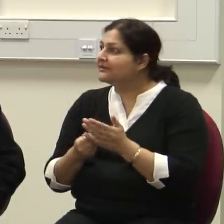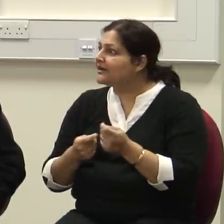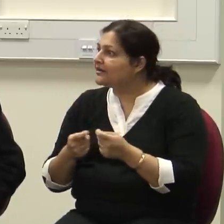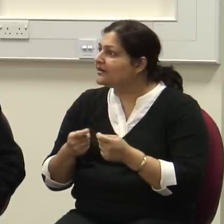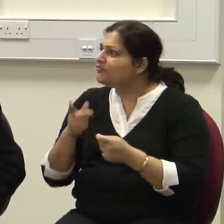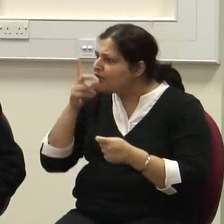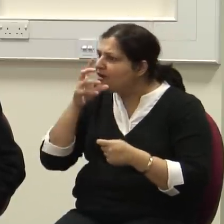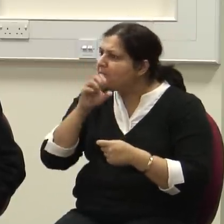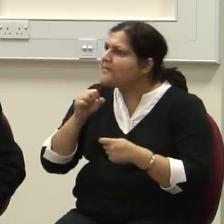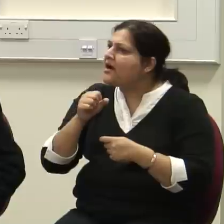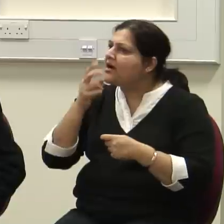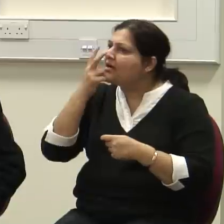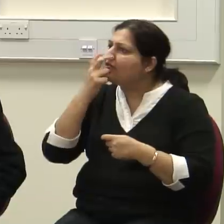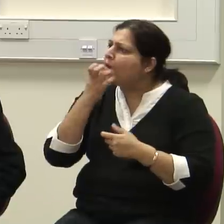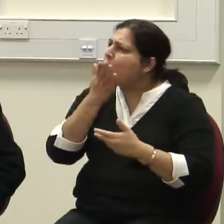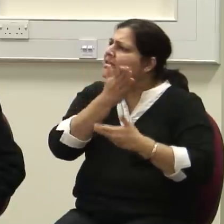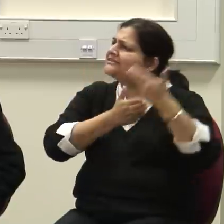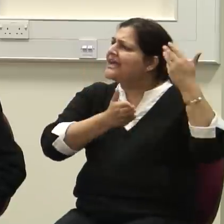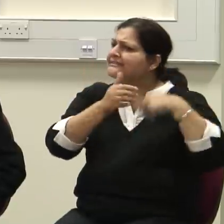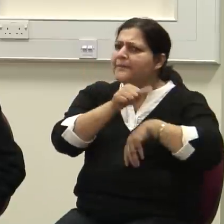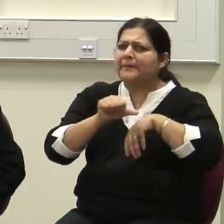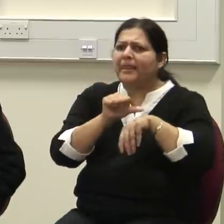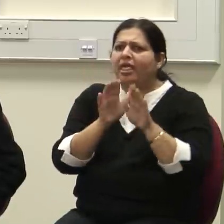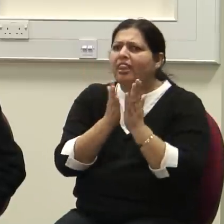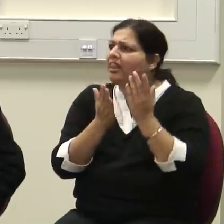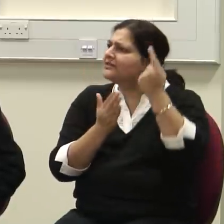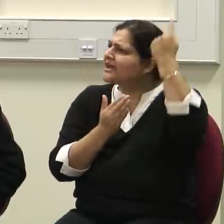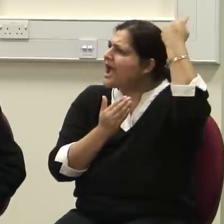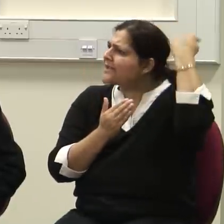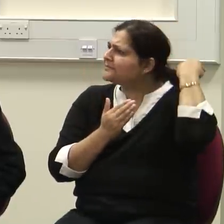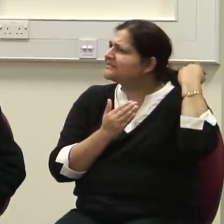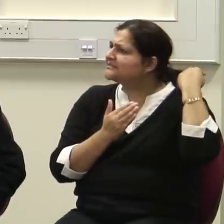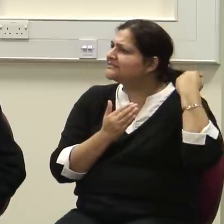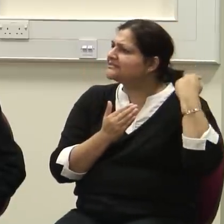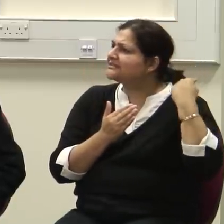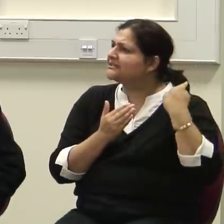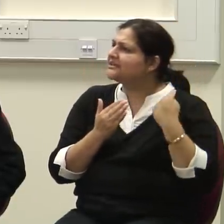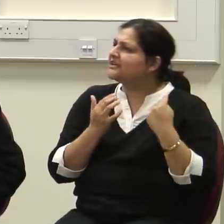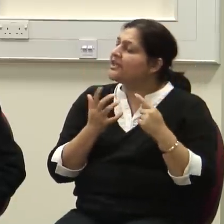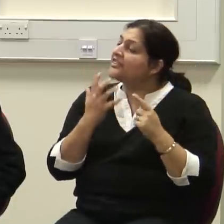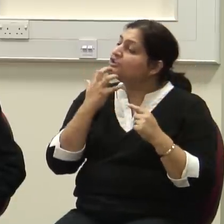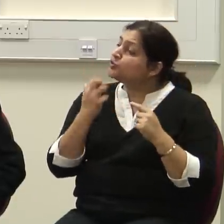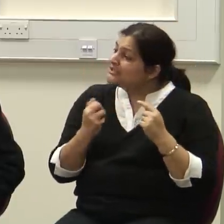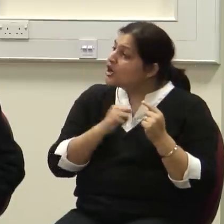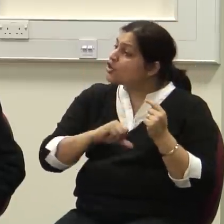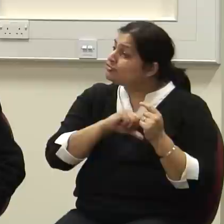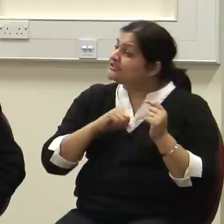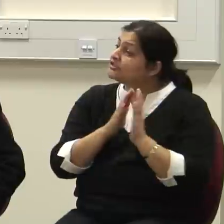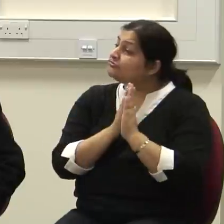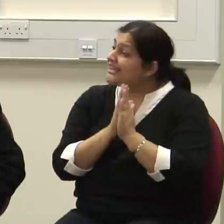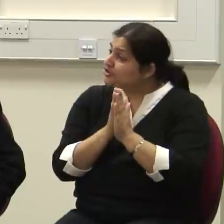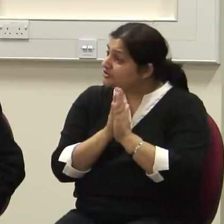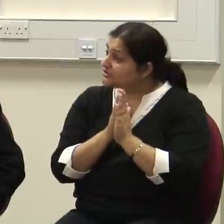to the old image. After all, I hope I'm not offending anyone, but certainly in the Judeo-Christian religions, God